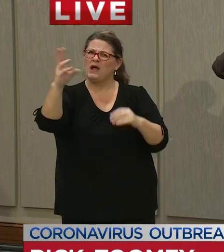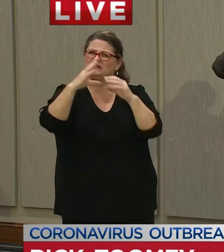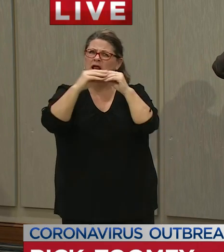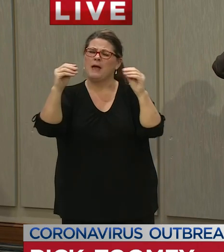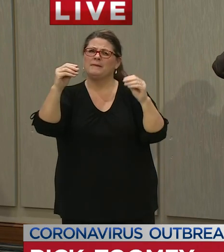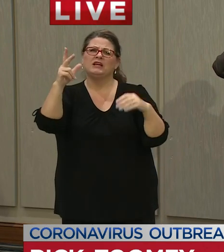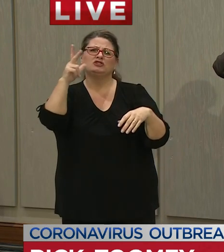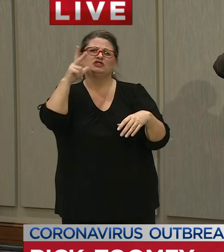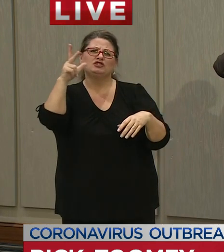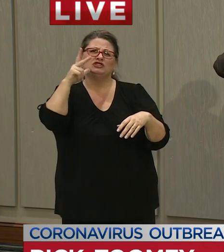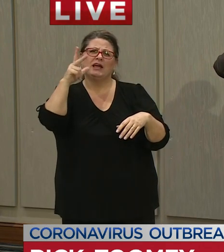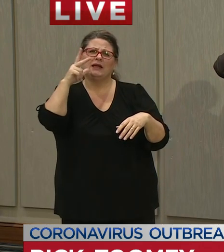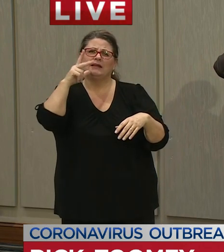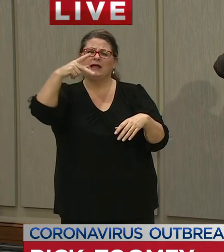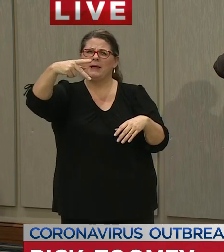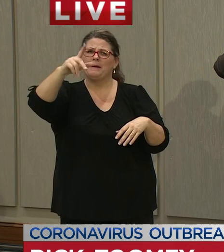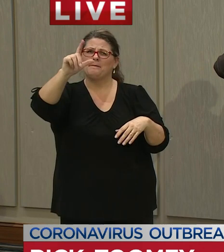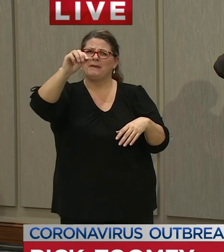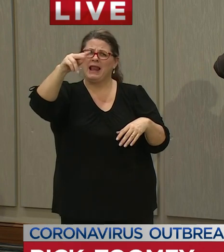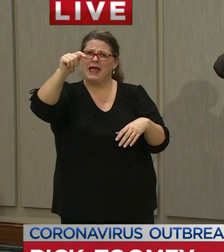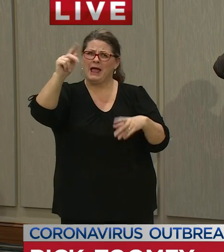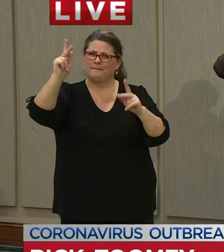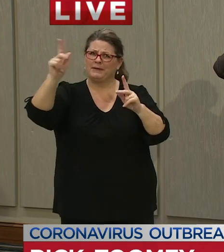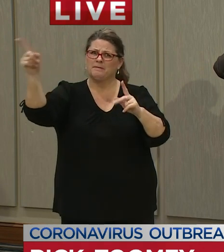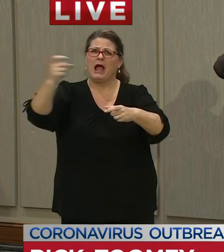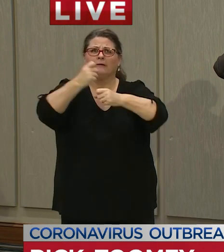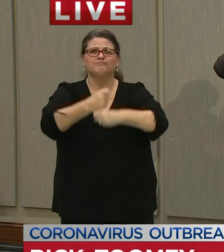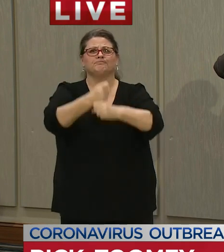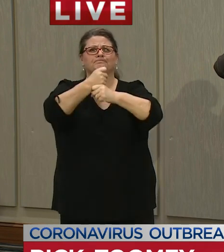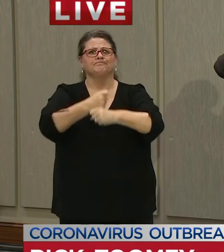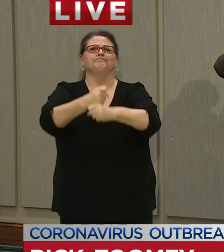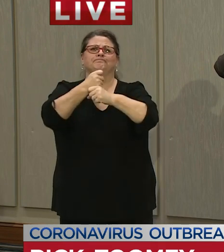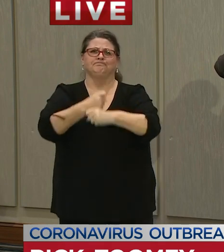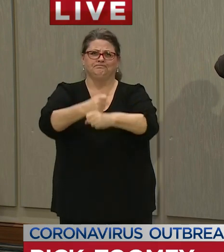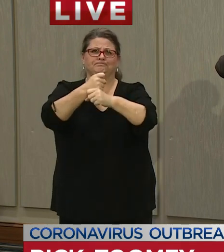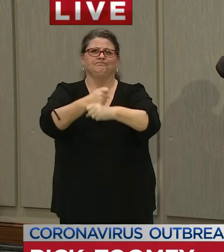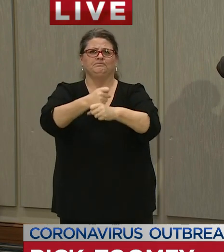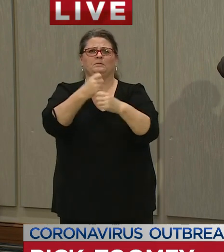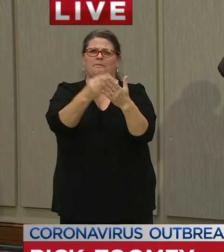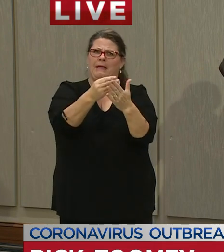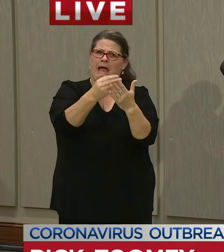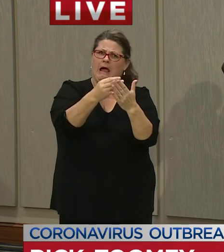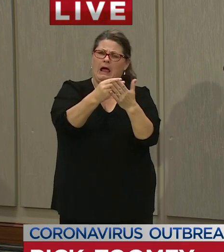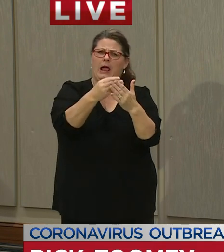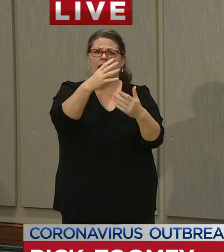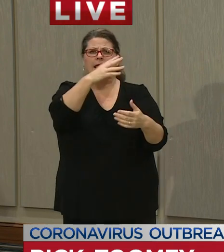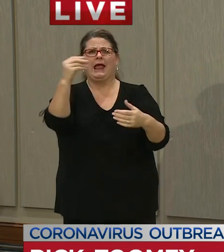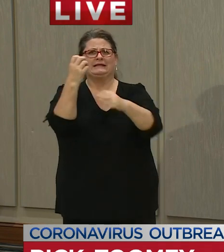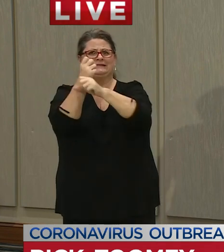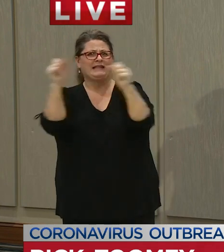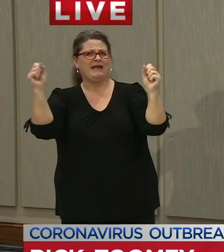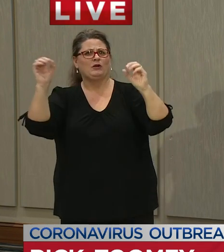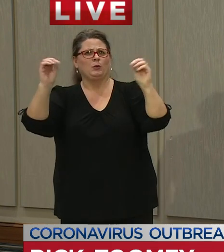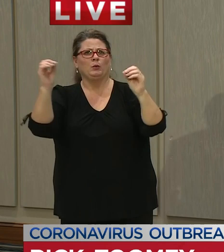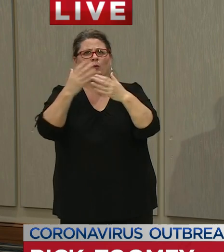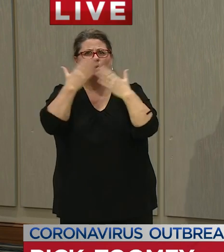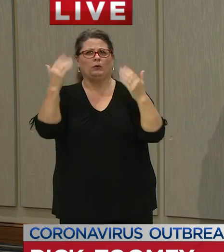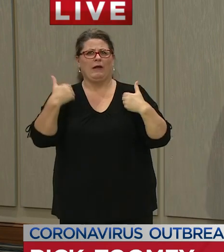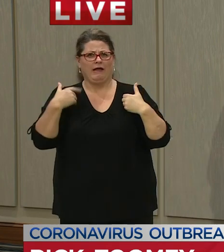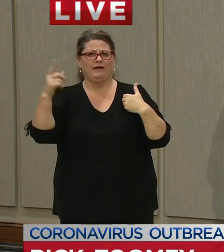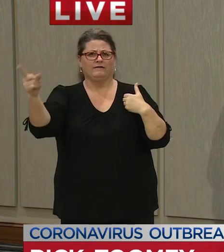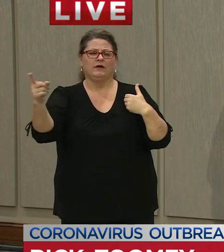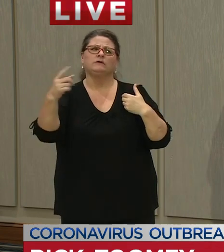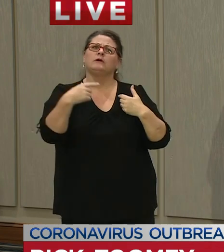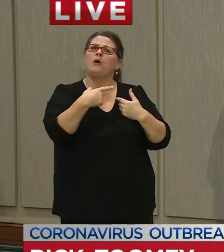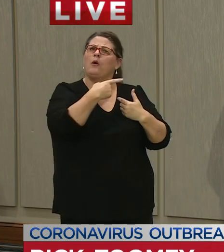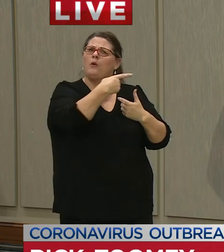plant today dealing with people that were protesting the safety measures there and wages can you just address what kind of safety guidelines you're giving to